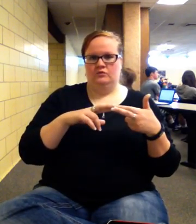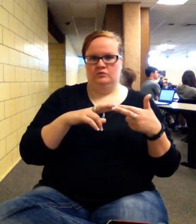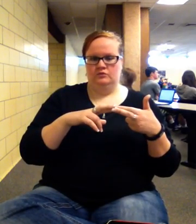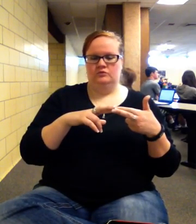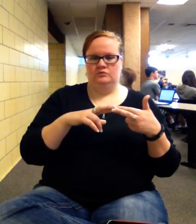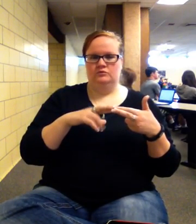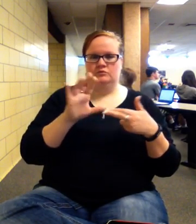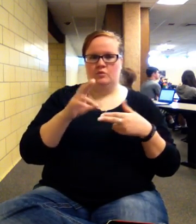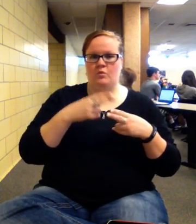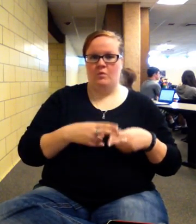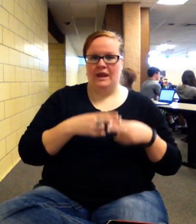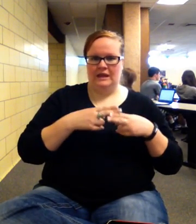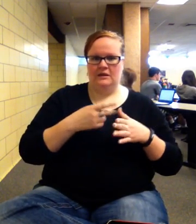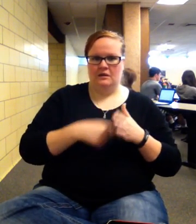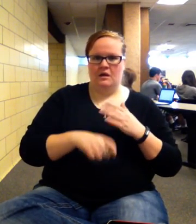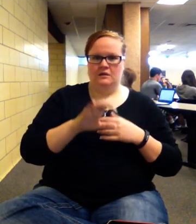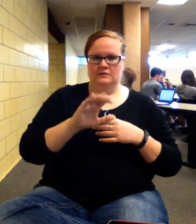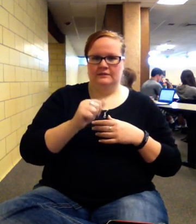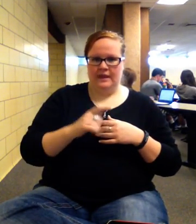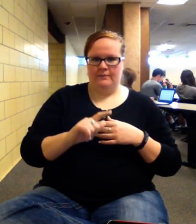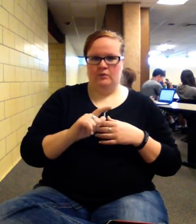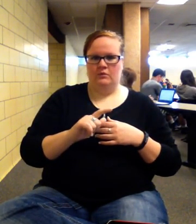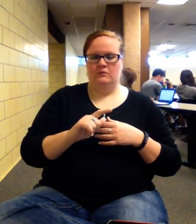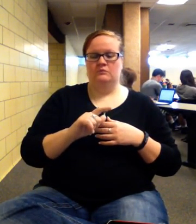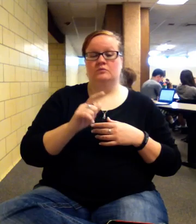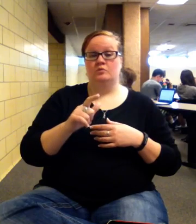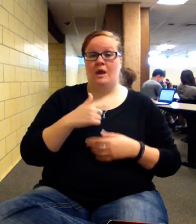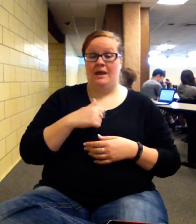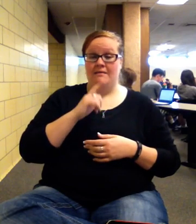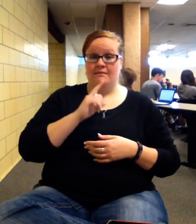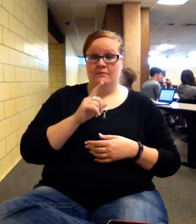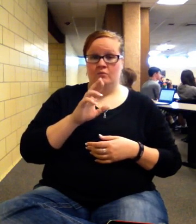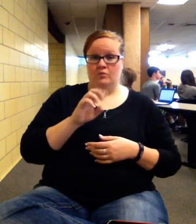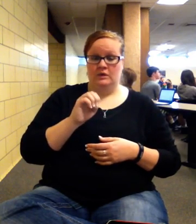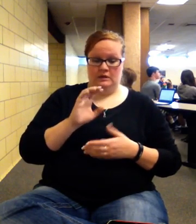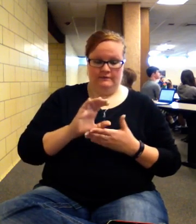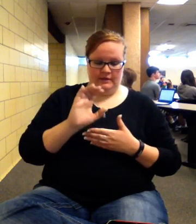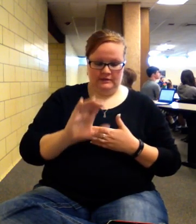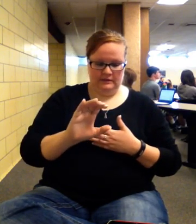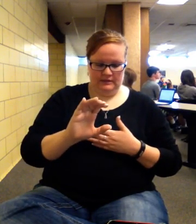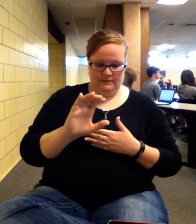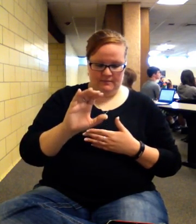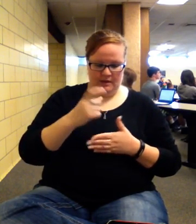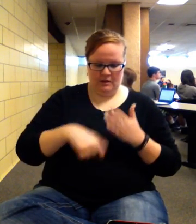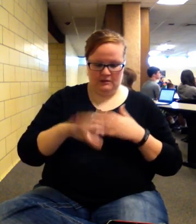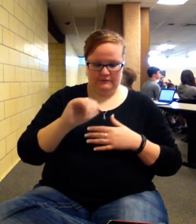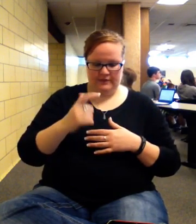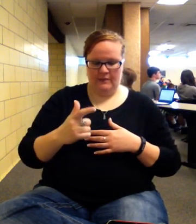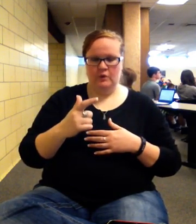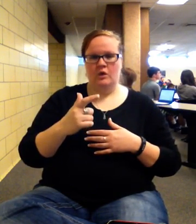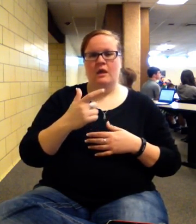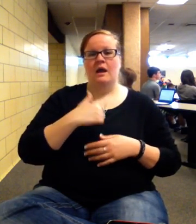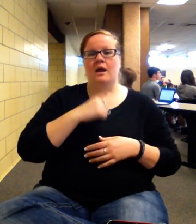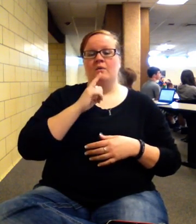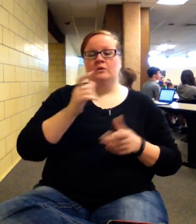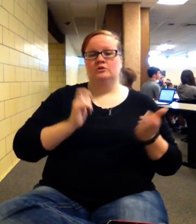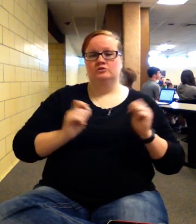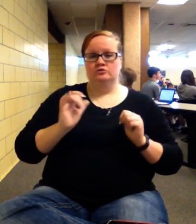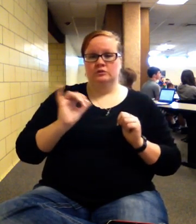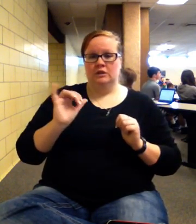weighted average cost of capital. So I'm reinvesting at my cost of capital. I'm going to treat all of the cash flows like